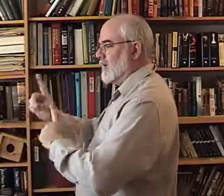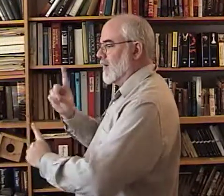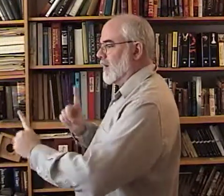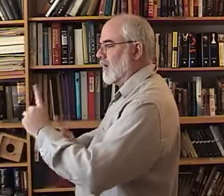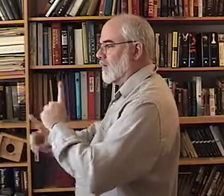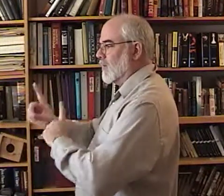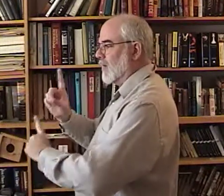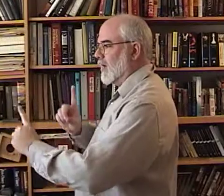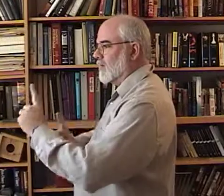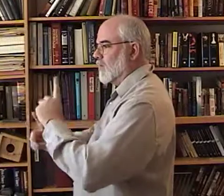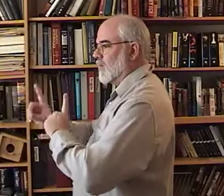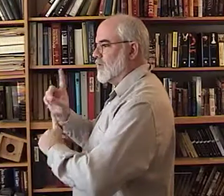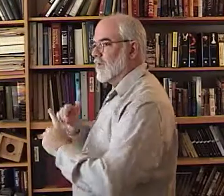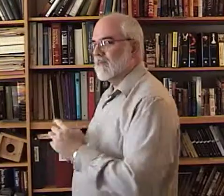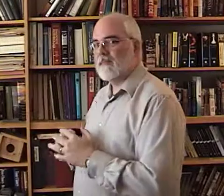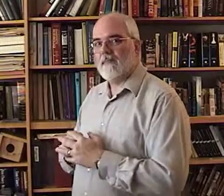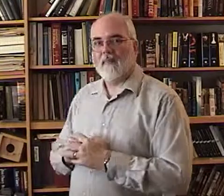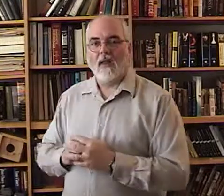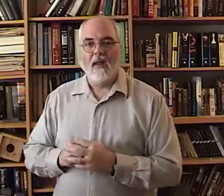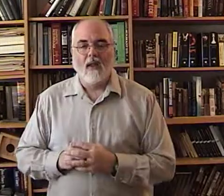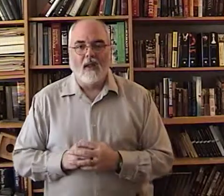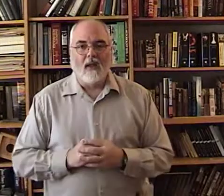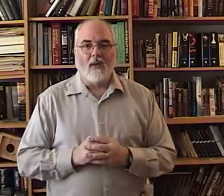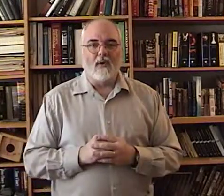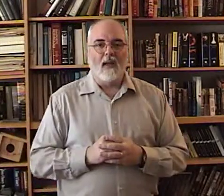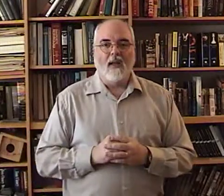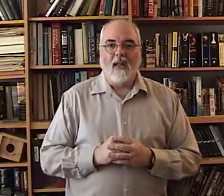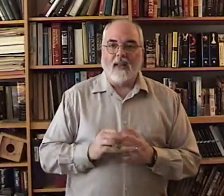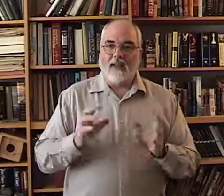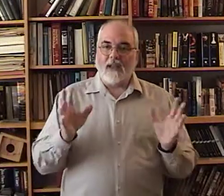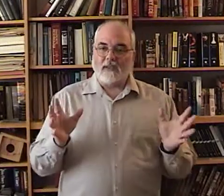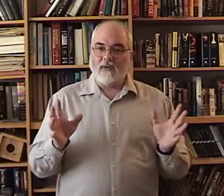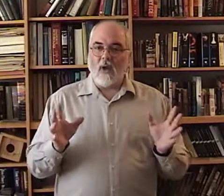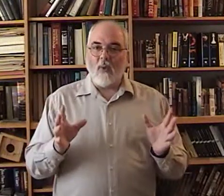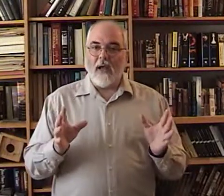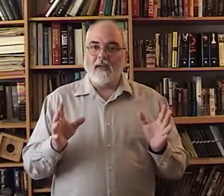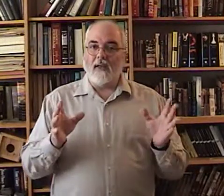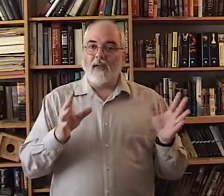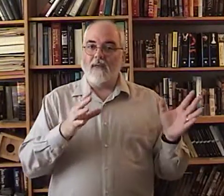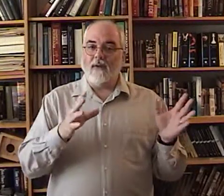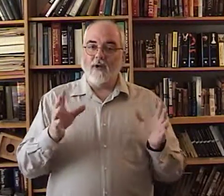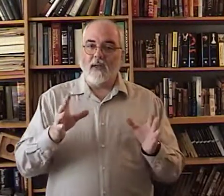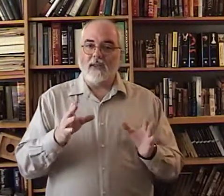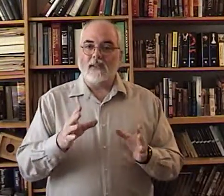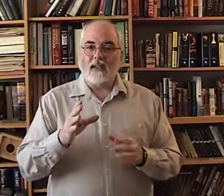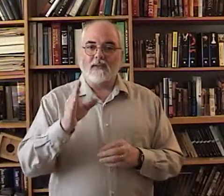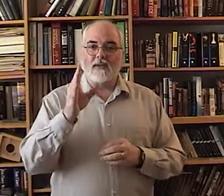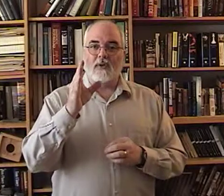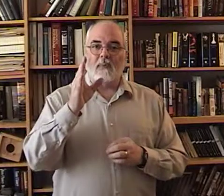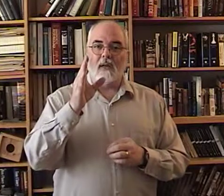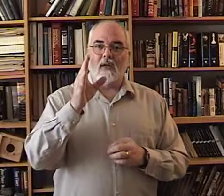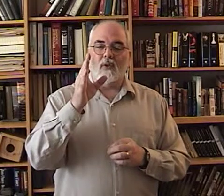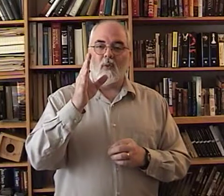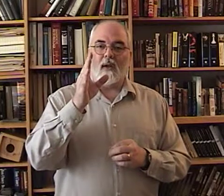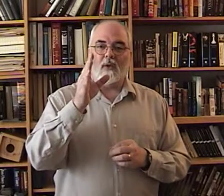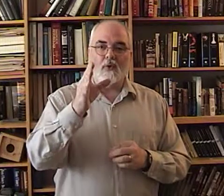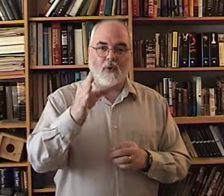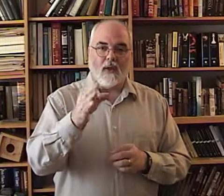coming rotating towards you okay that's a way to individualize this to be the way you think